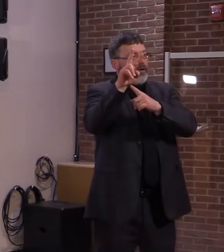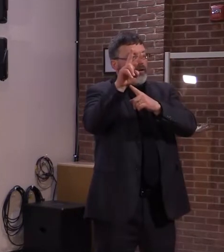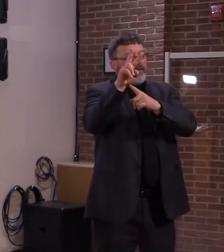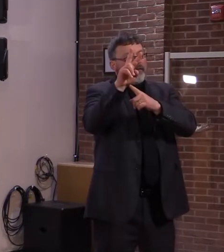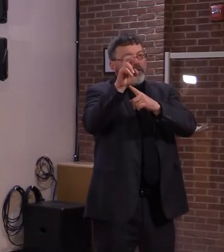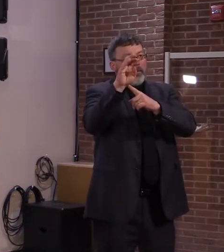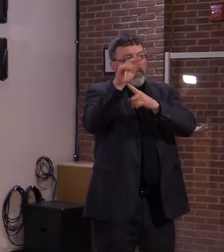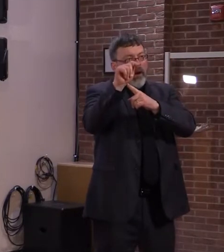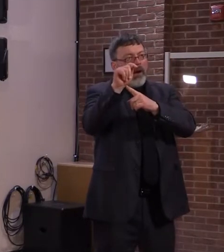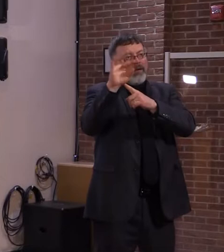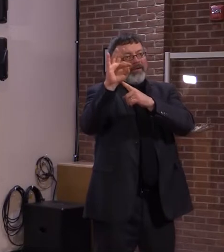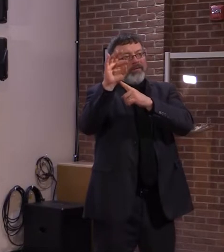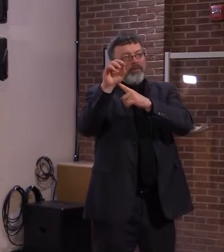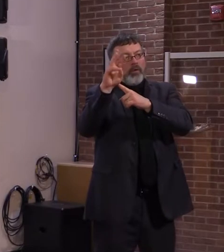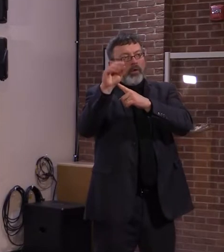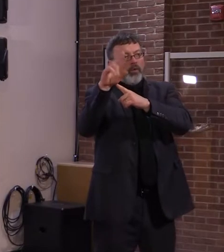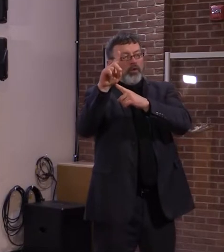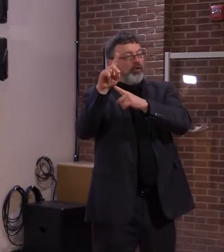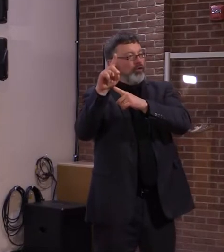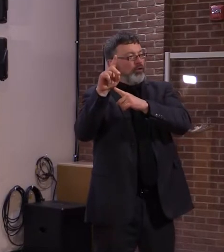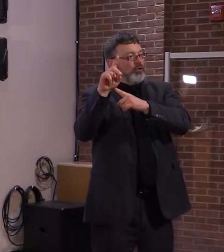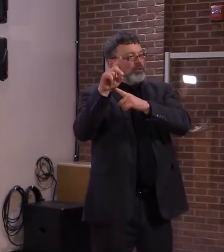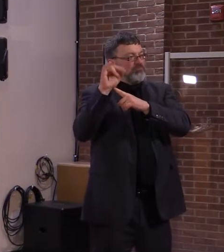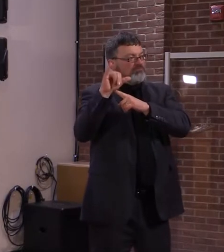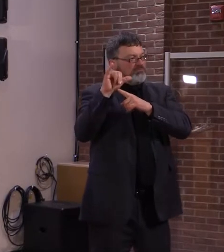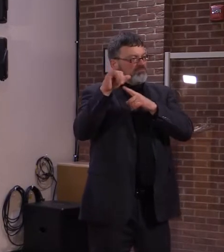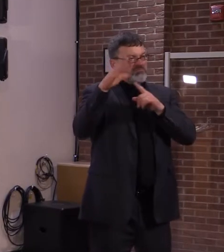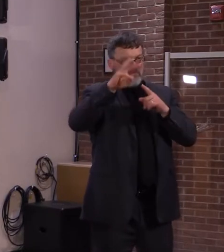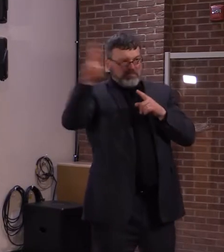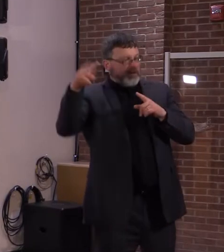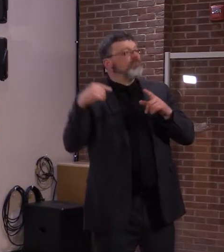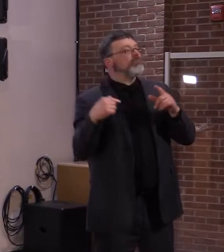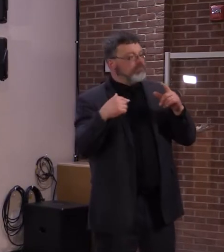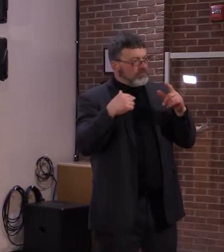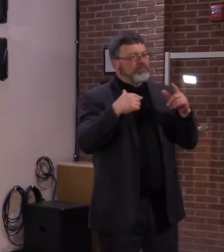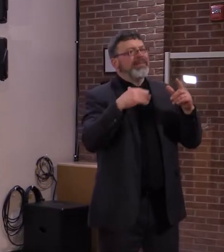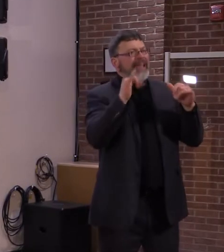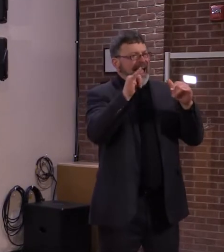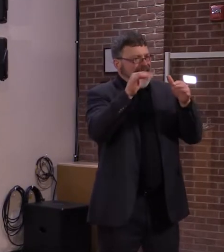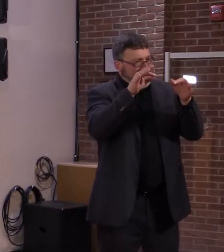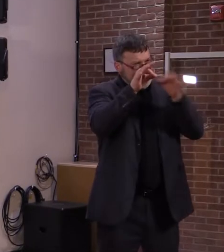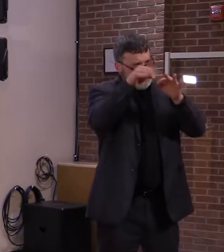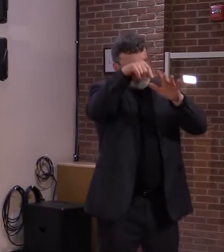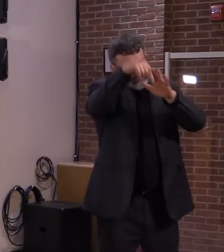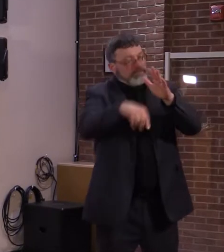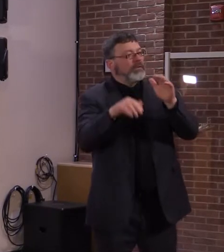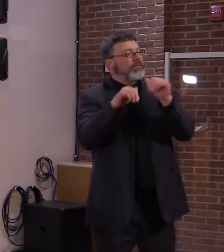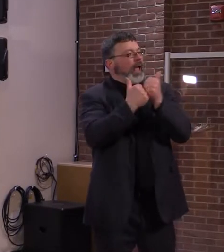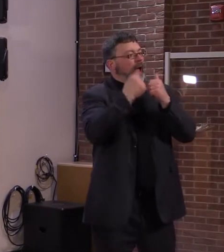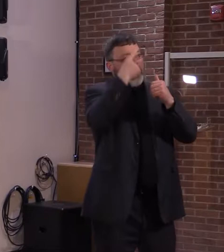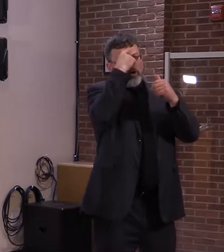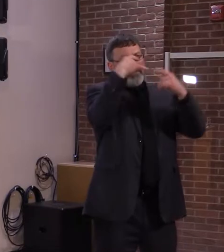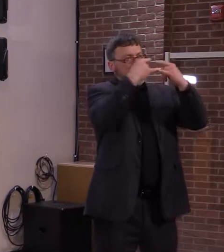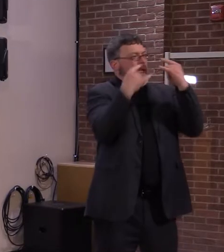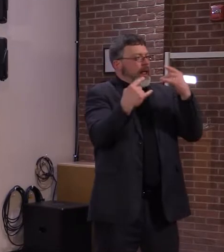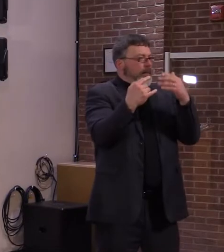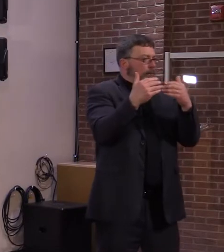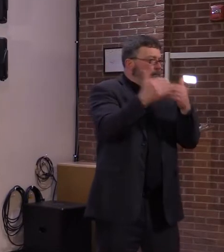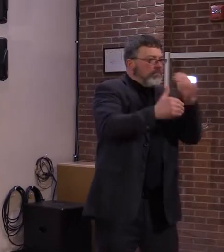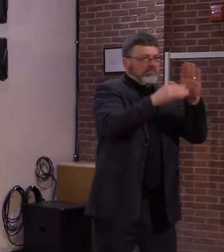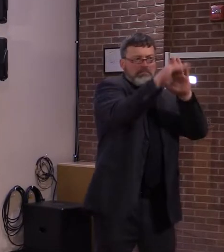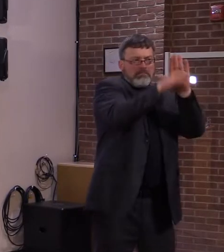as they plan to ramp up opportunities for Vermont's kids to reconnect this summer. The guidance for